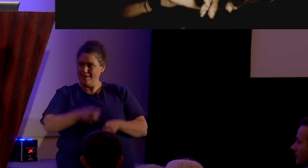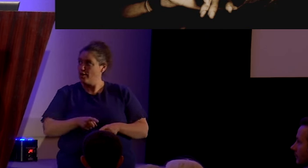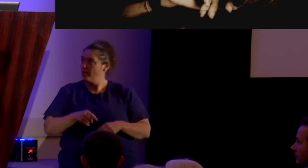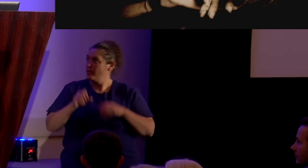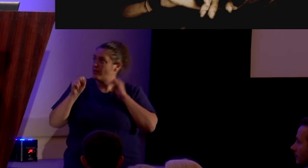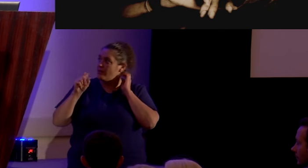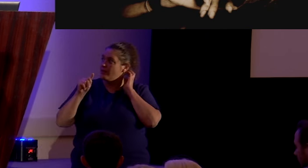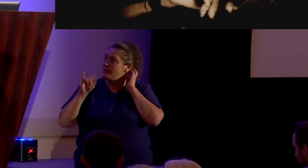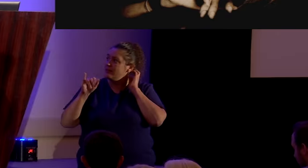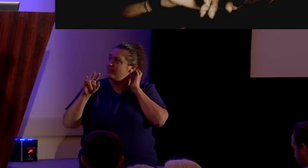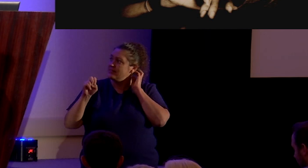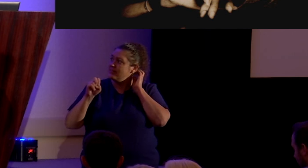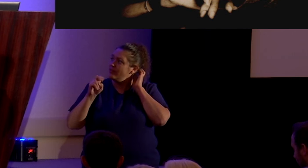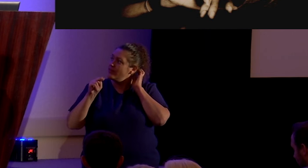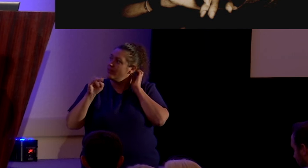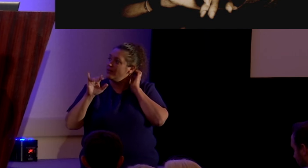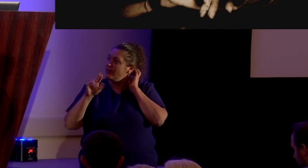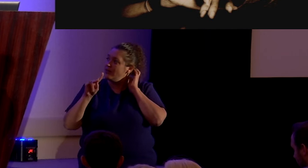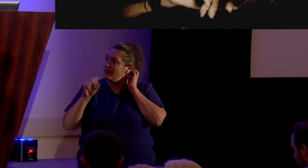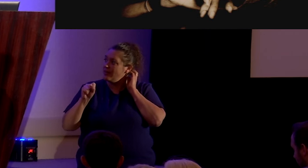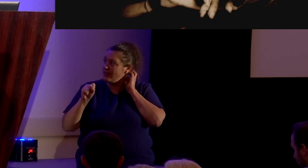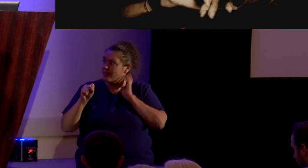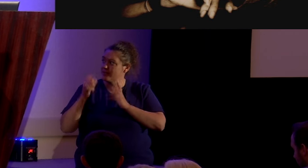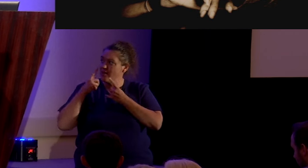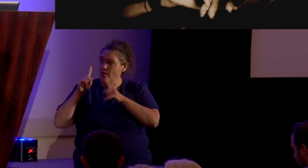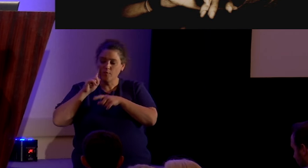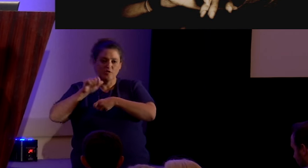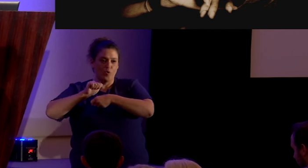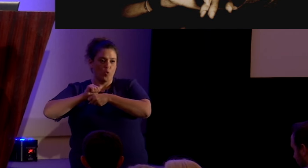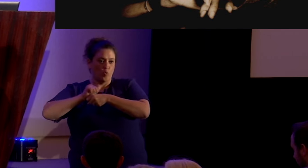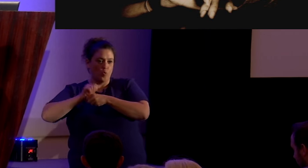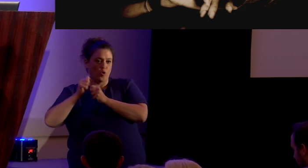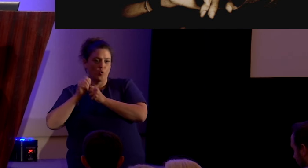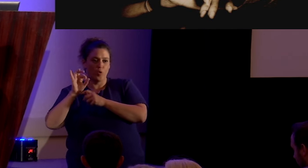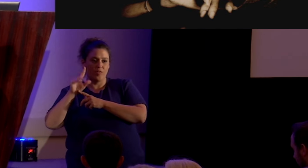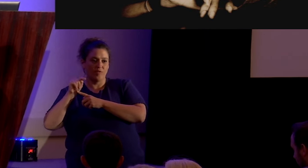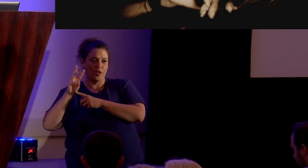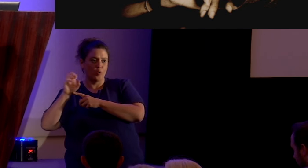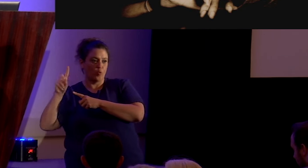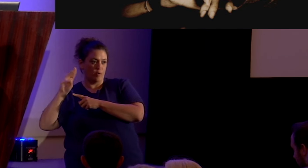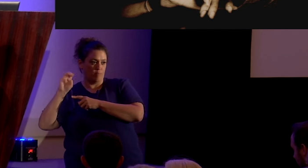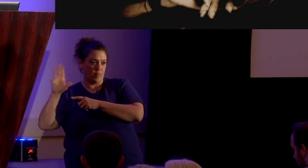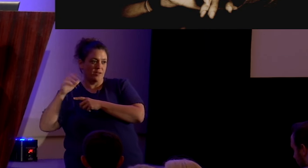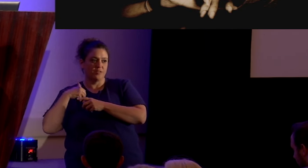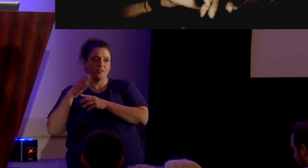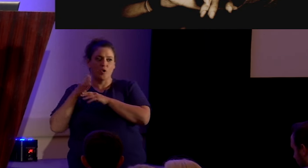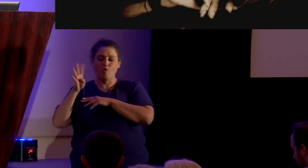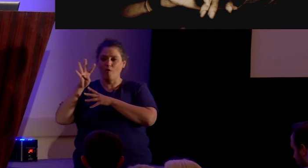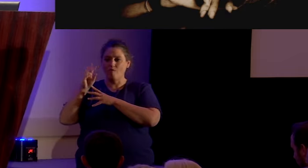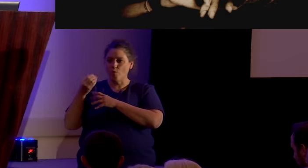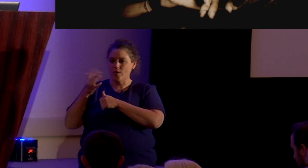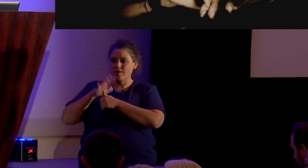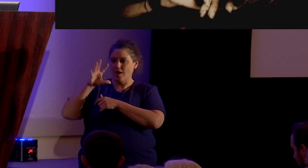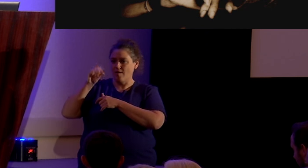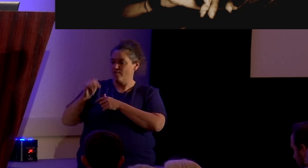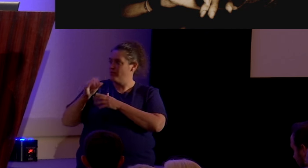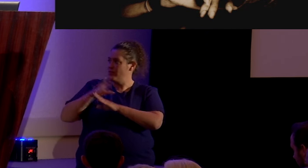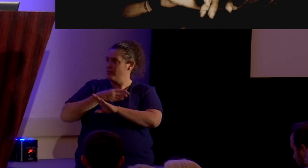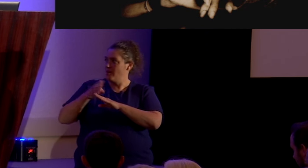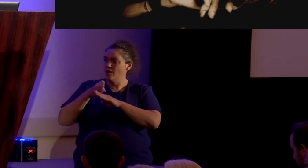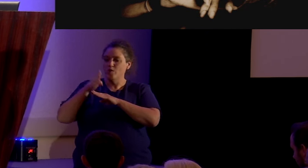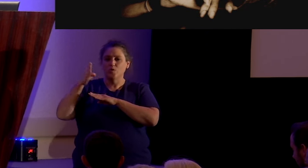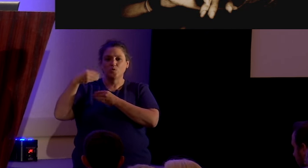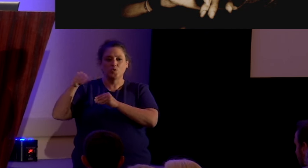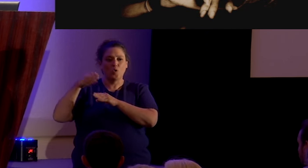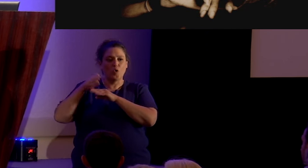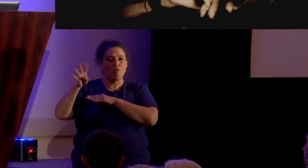famous as a solo artist and for her work with fleetwood mac she's produced over 40 top 50 hits and sold over 140 million